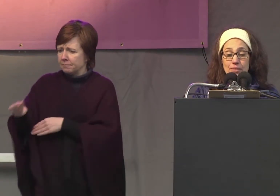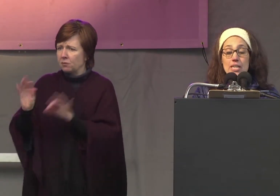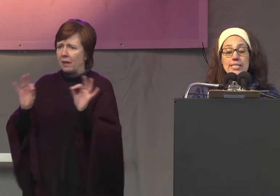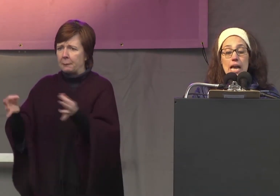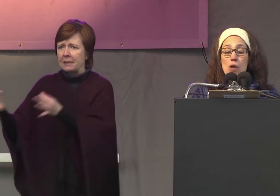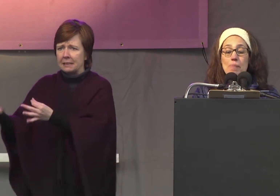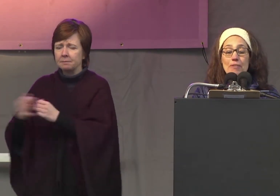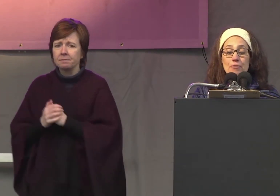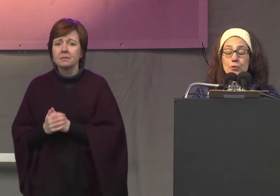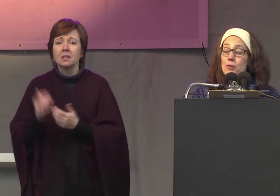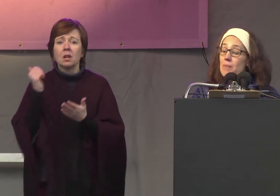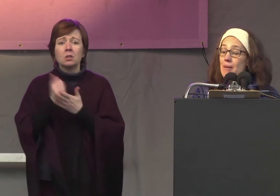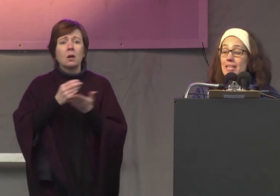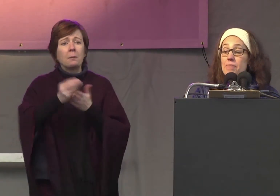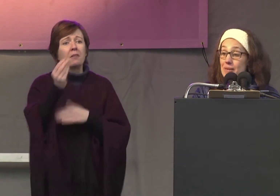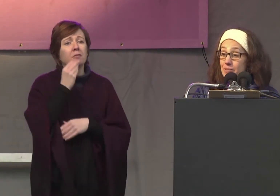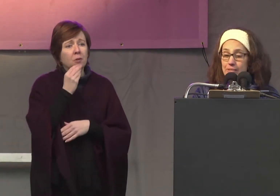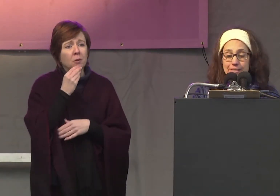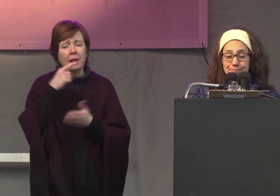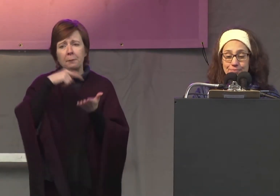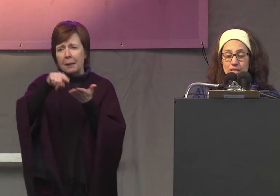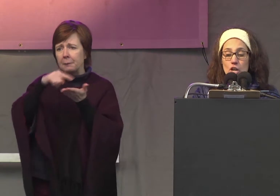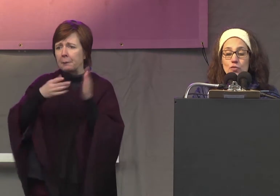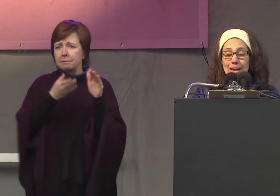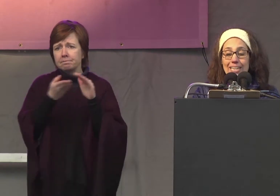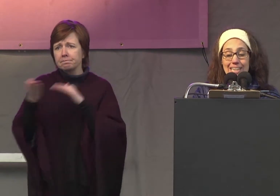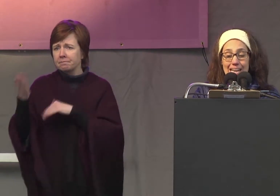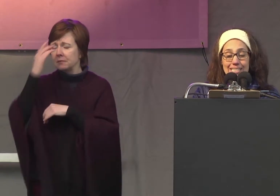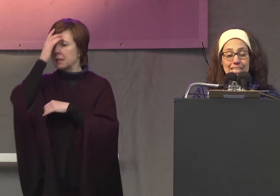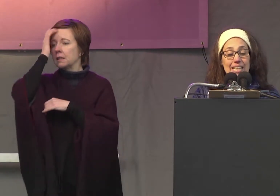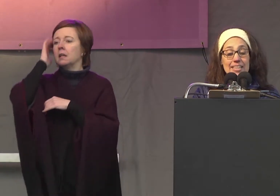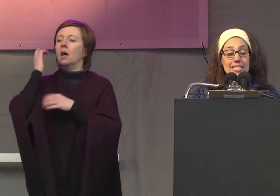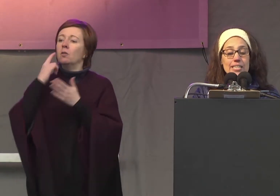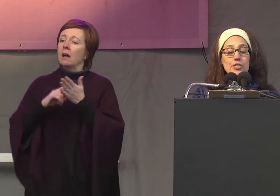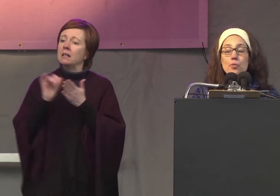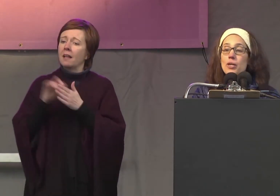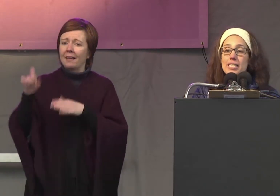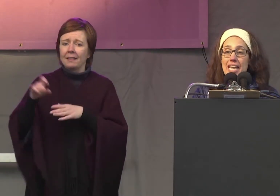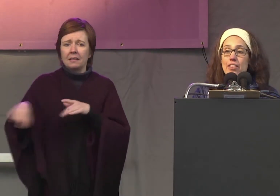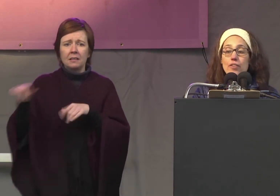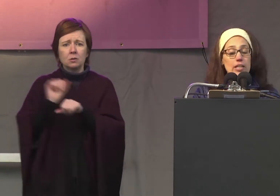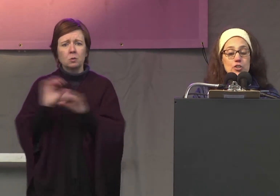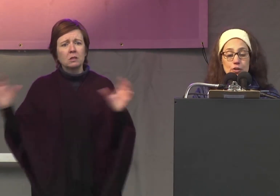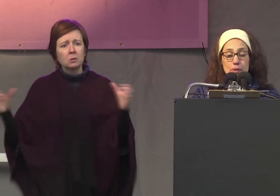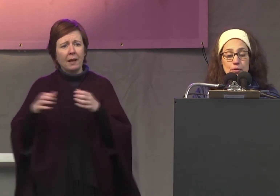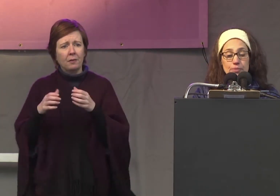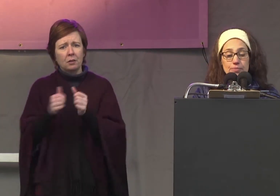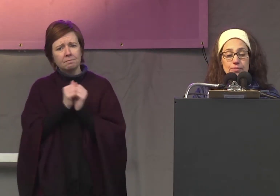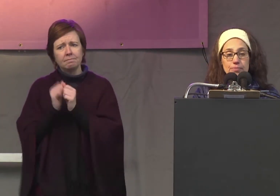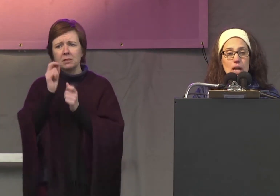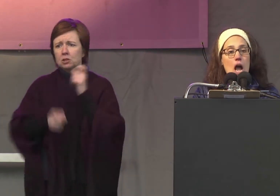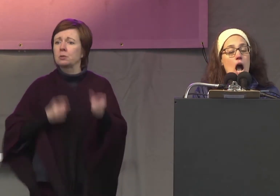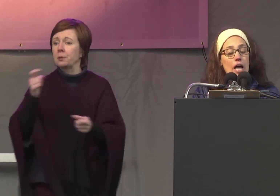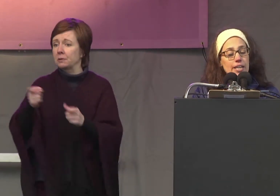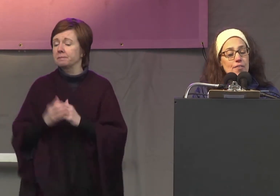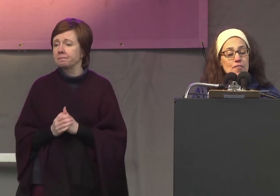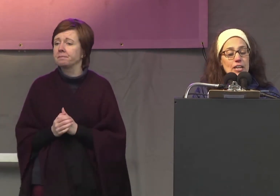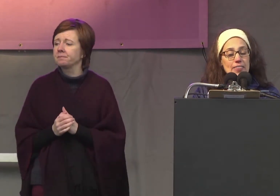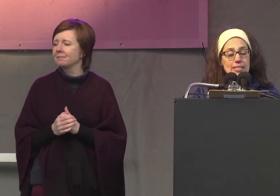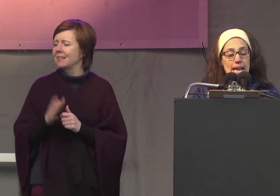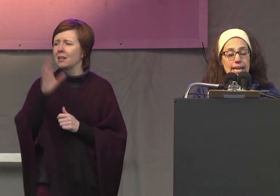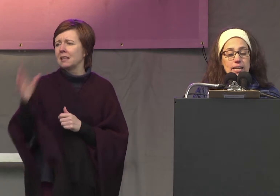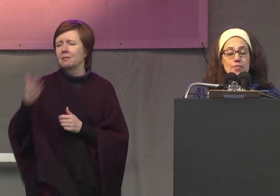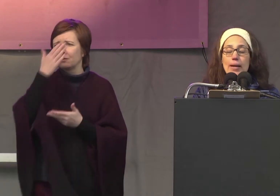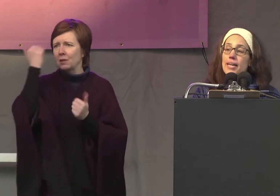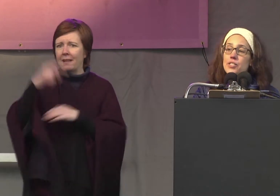to help buy food and pay the bills recognizing that they needed to work together and contribute I'll never